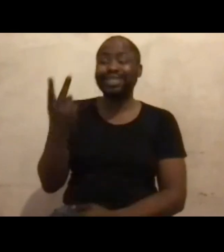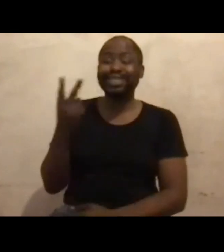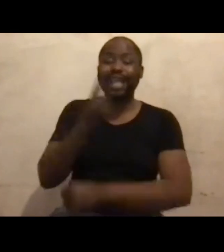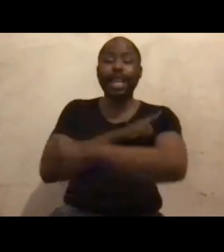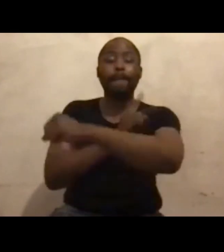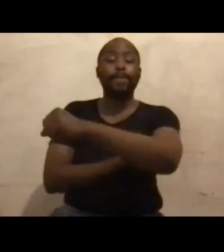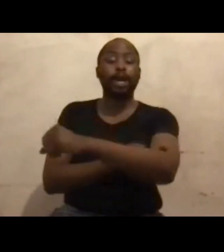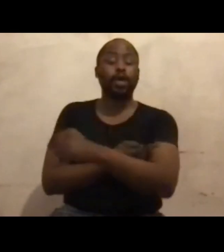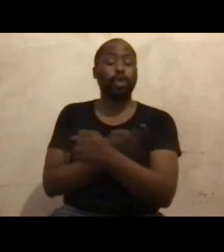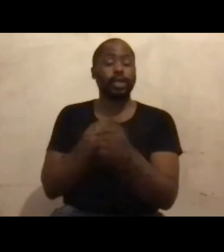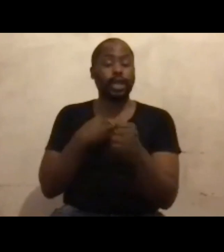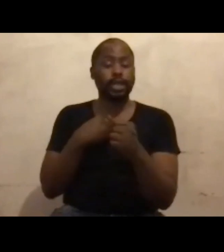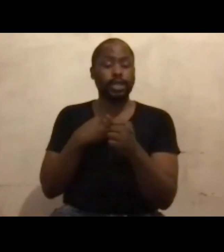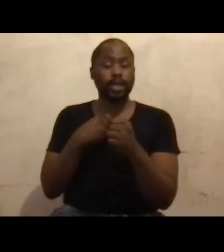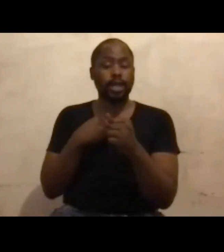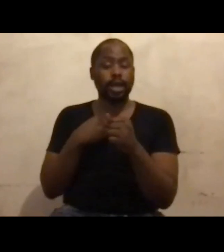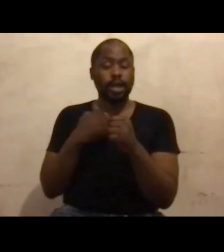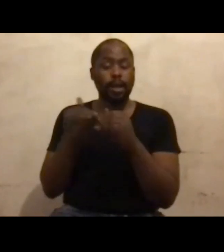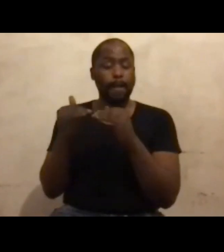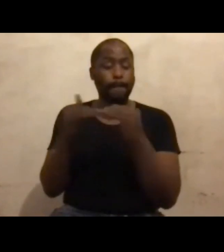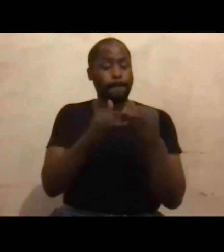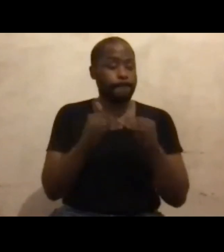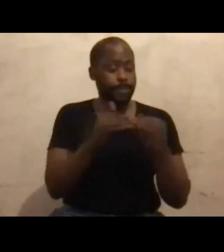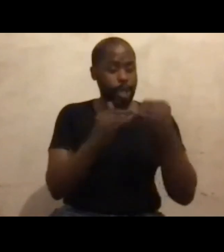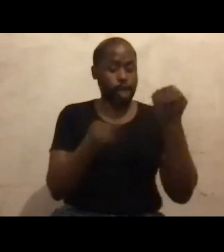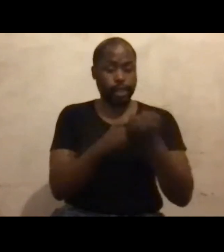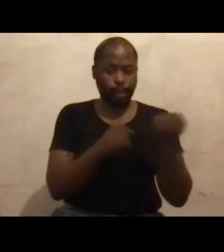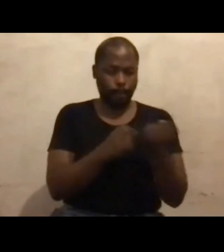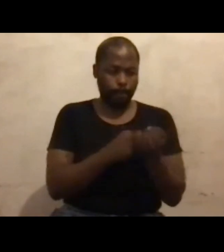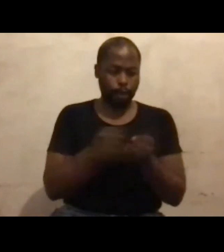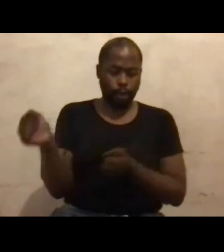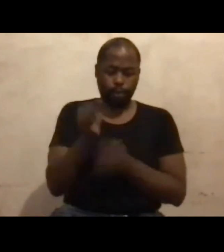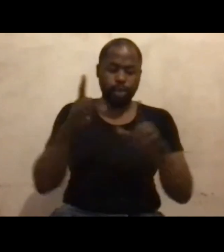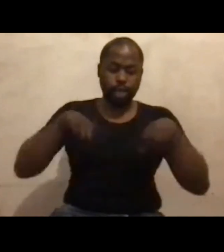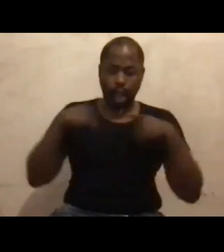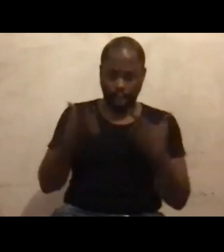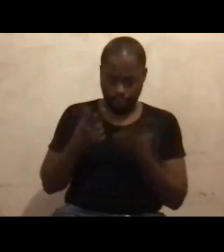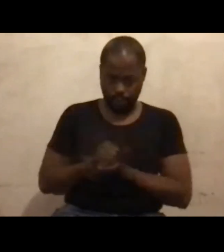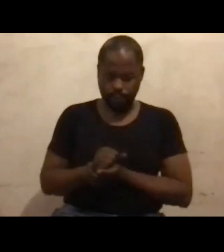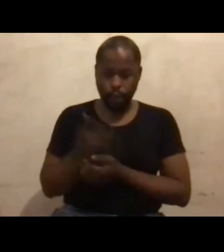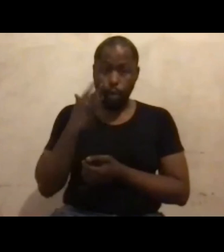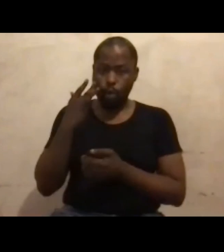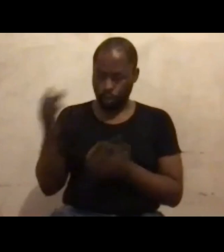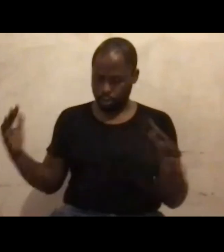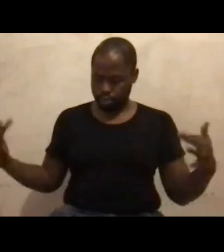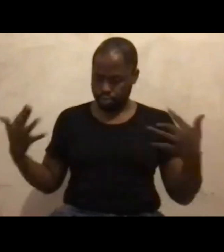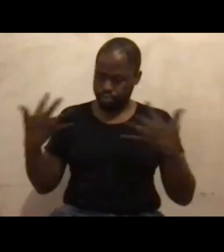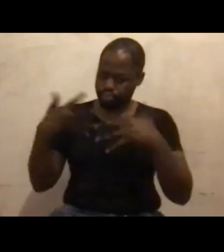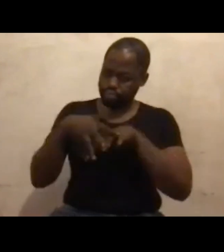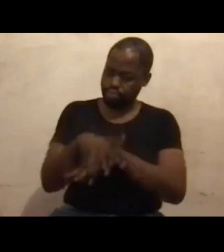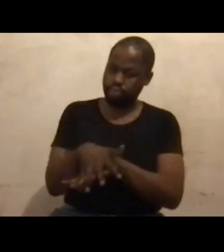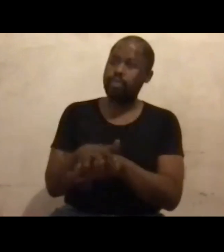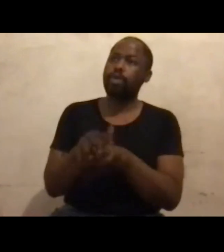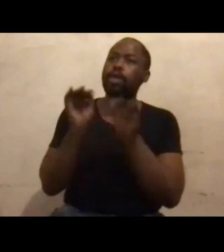support brings about in the lives of people with disabilities. That when we can come together as people that are in the same